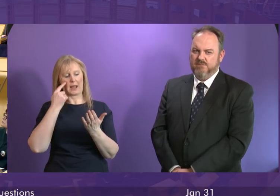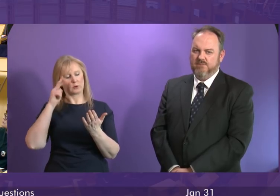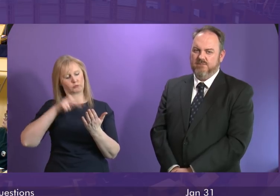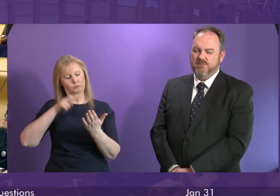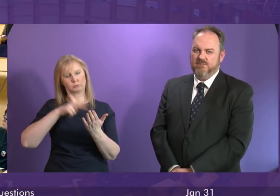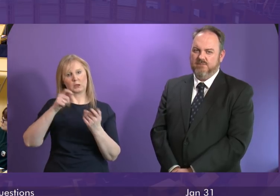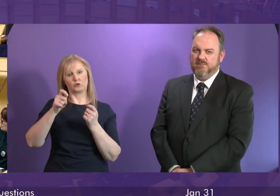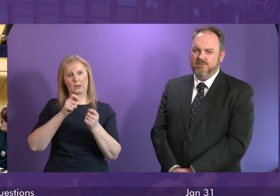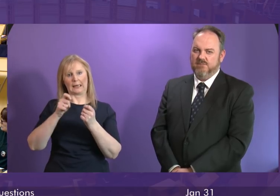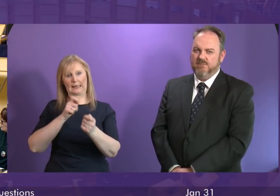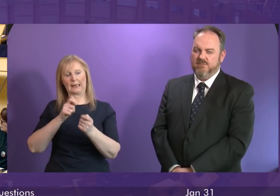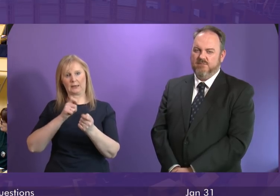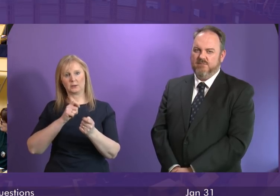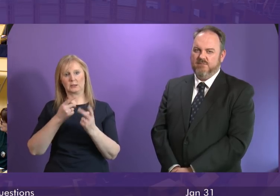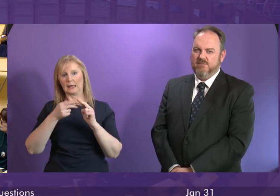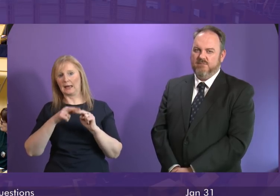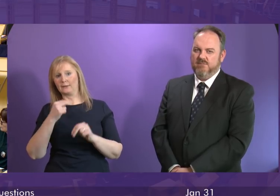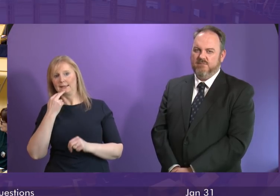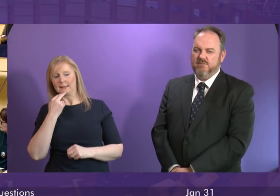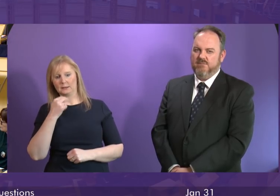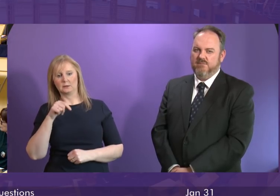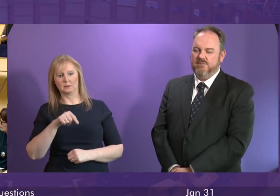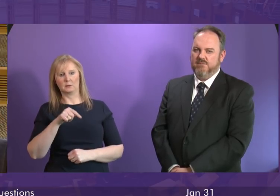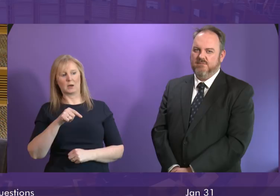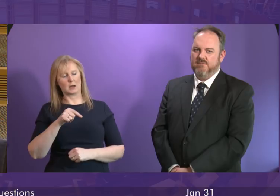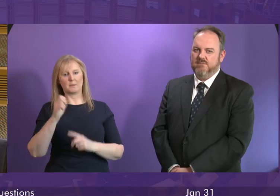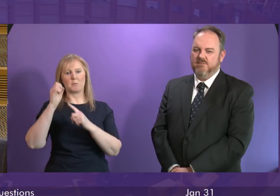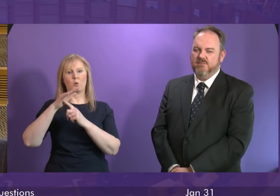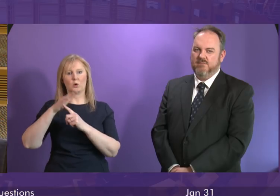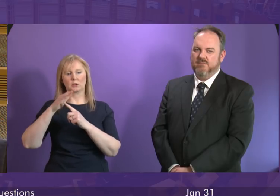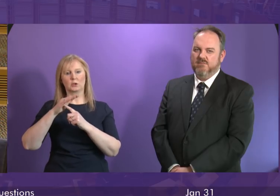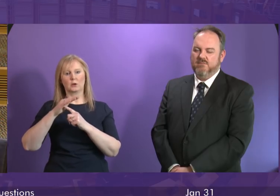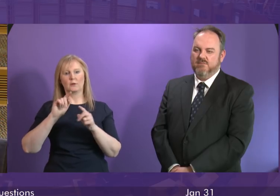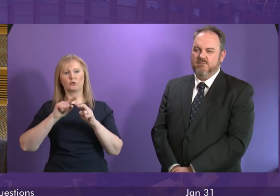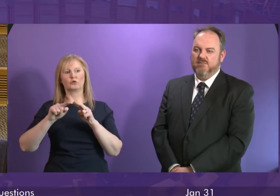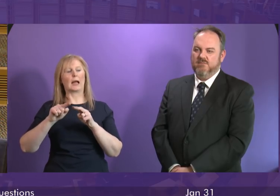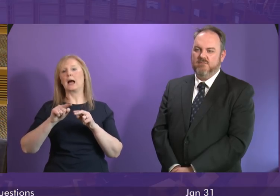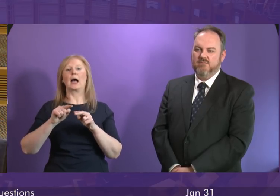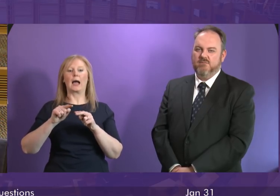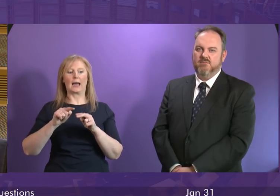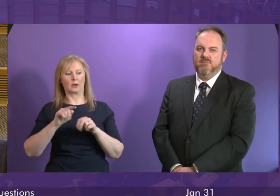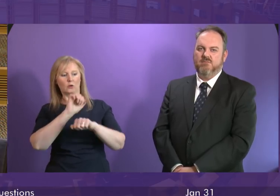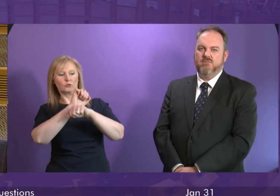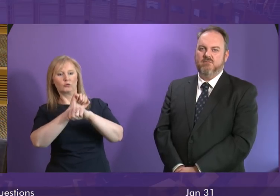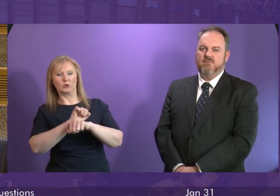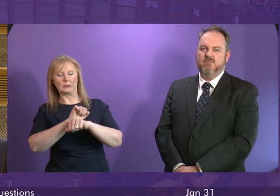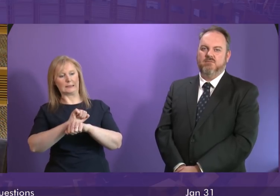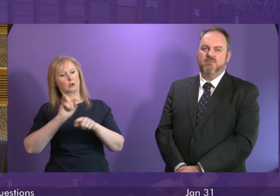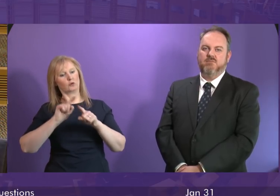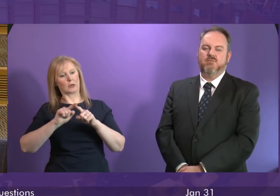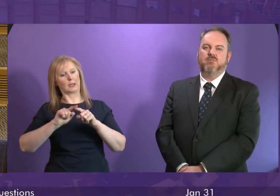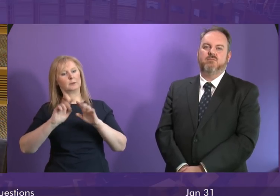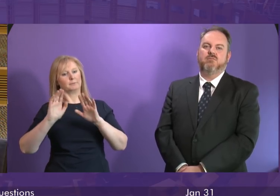that is required is very clear about the importance of de-escalation in situations where restraint may be considered